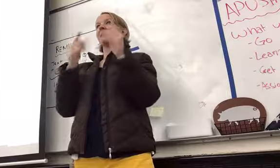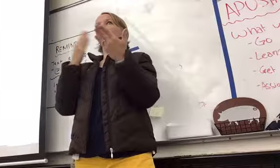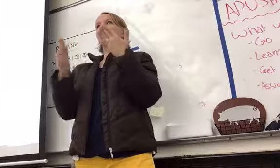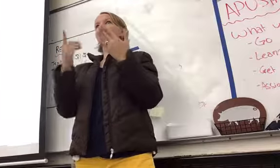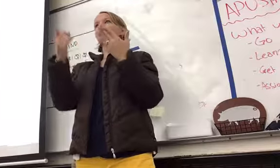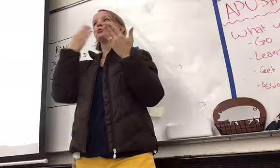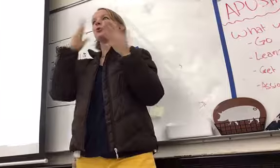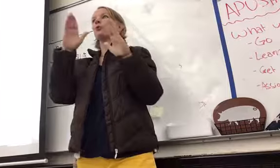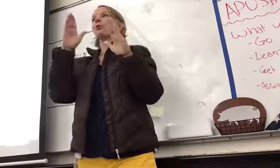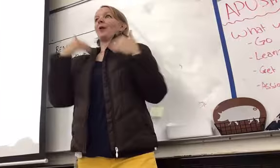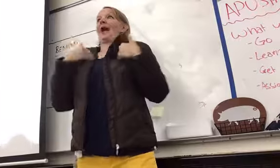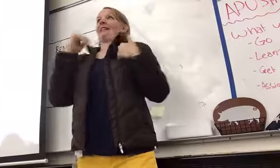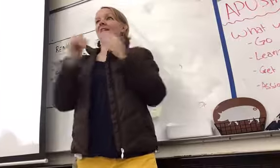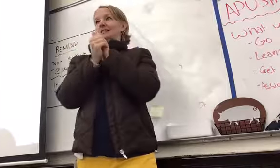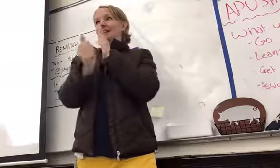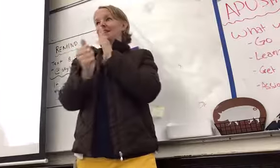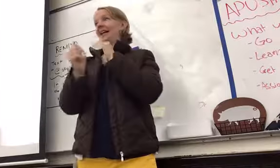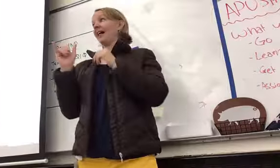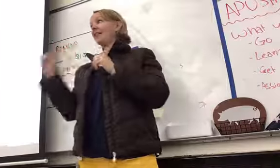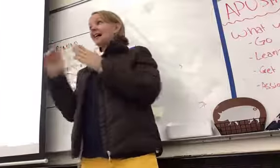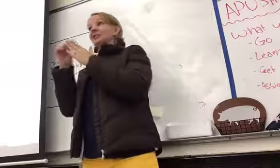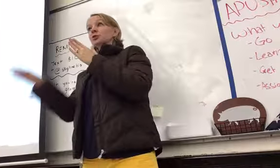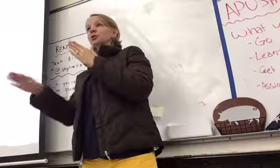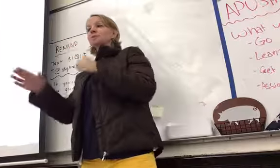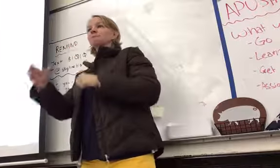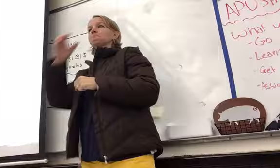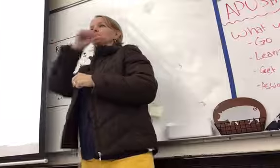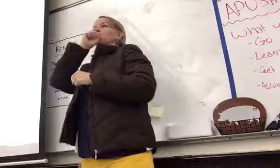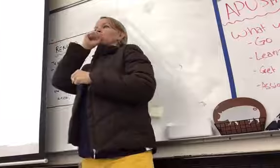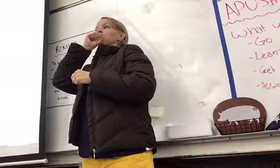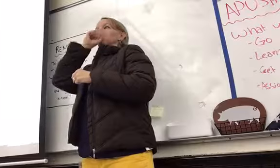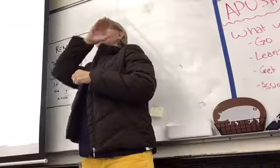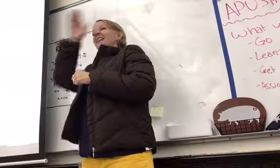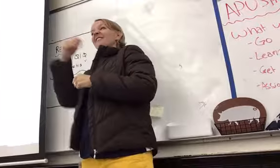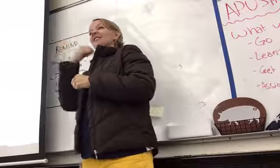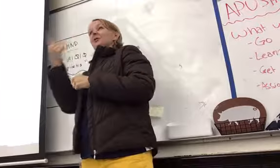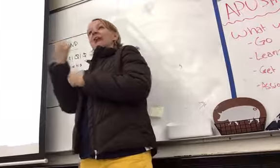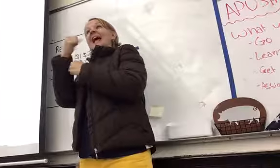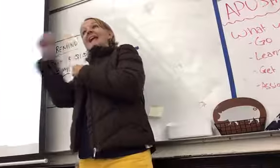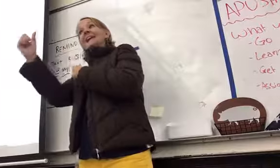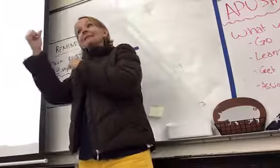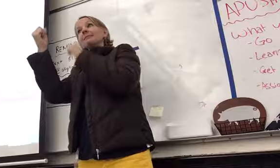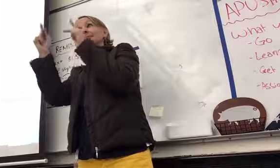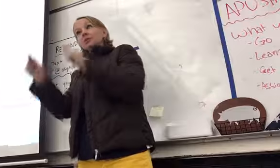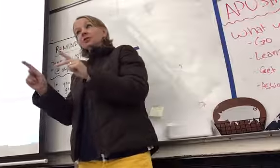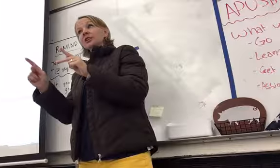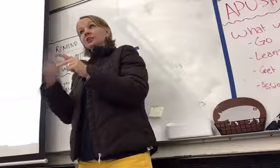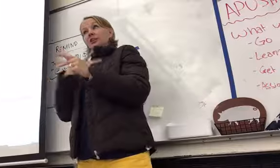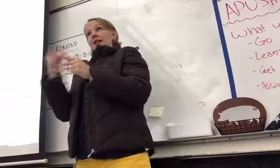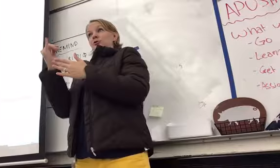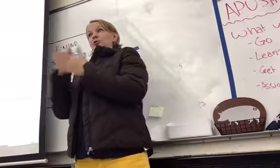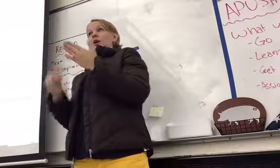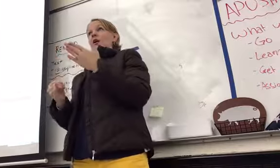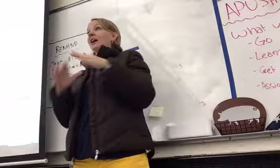This student, in particular, had never told anybody she likes to draw. She had always done it for fun. She had never taken an art class.